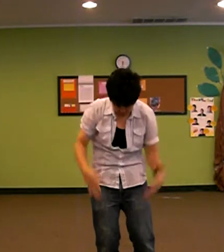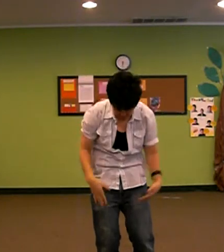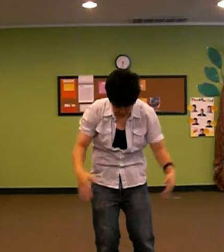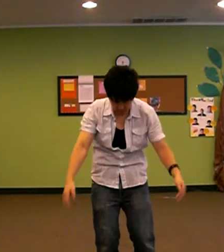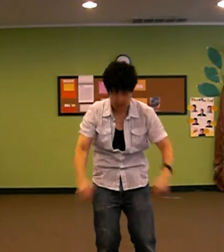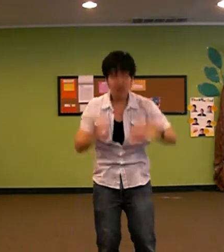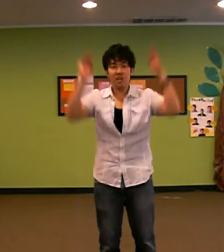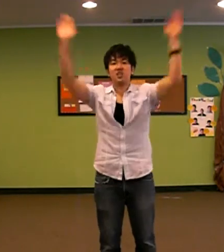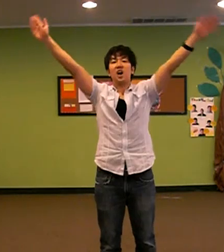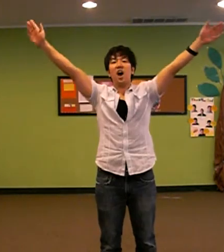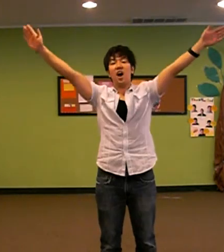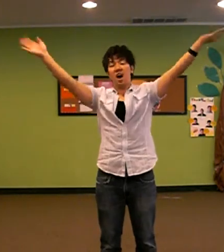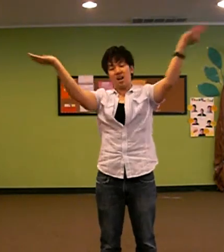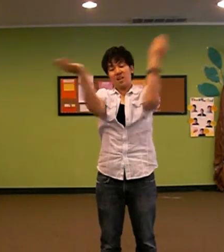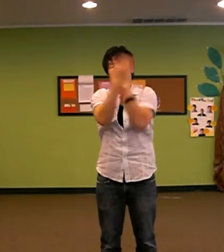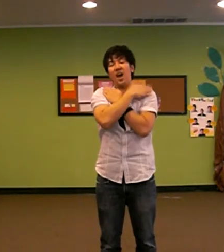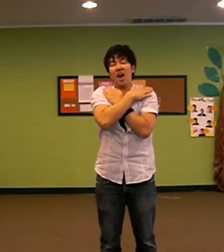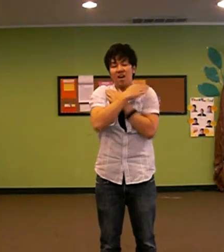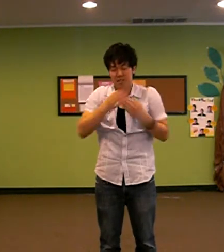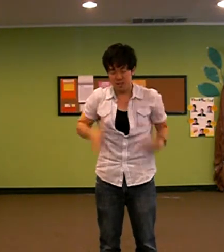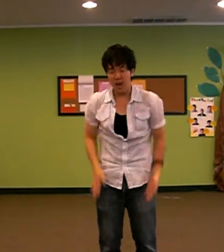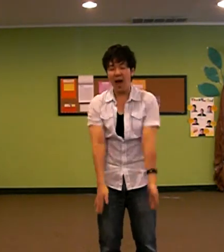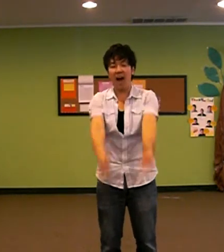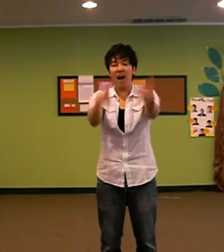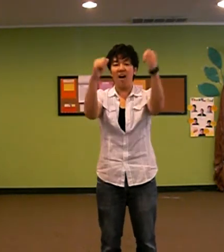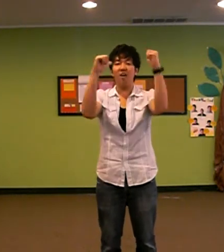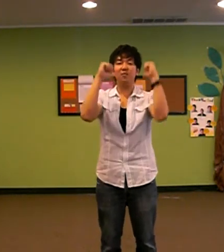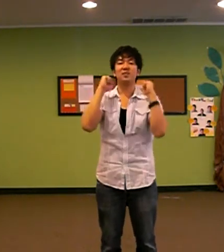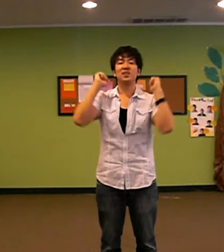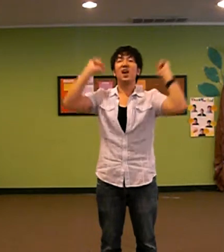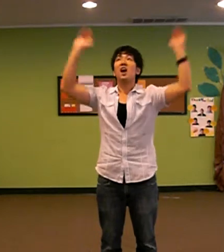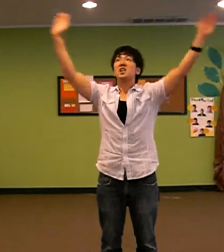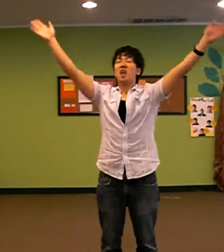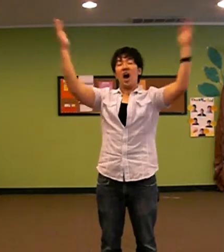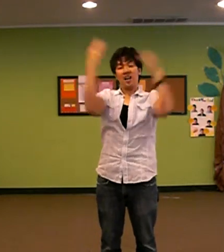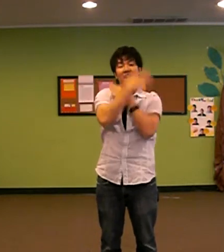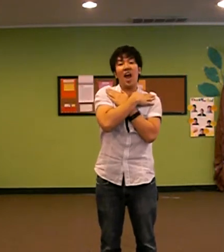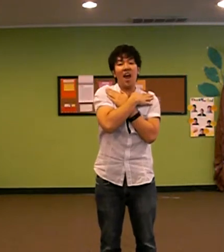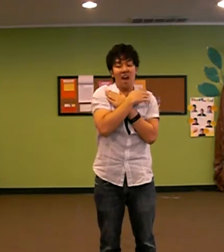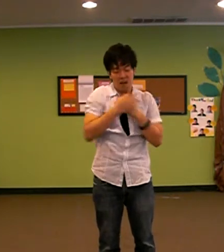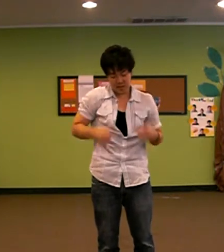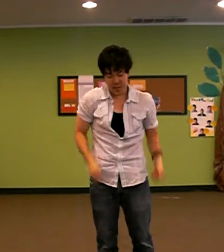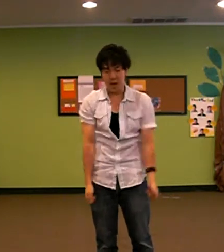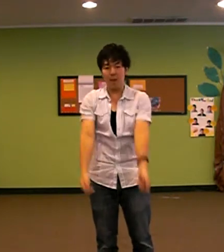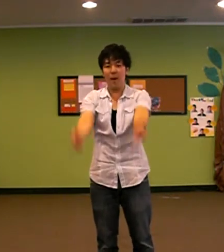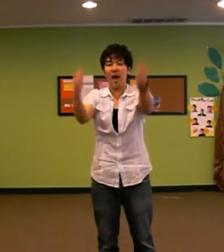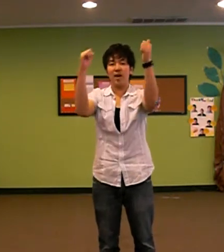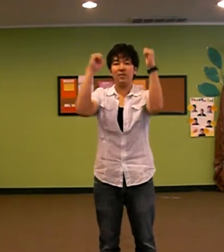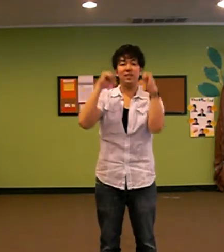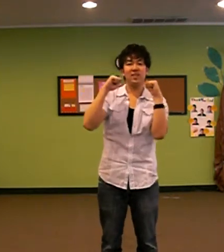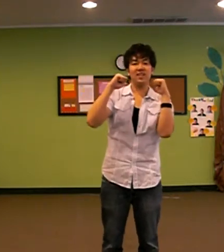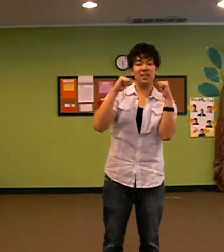of me, God cares about me, God cares all about me.